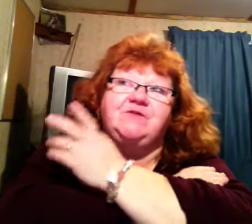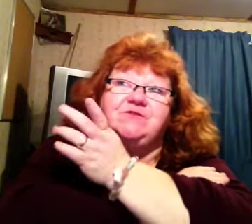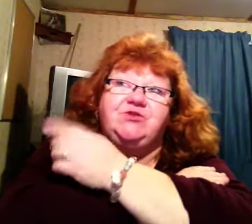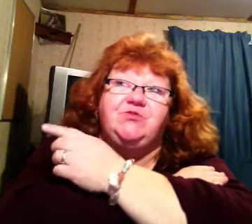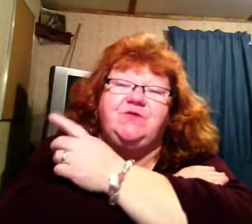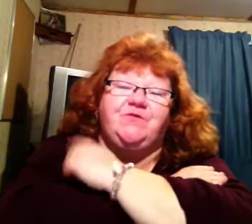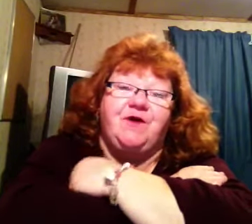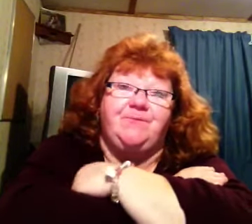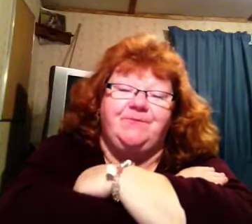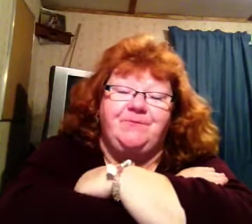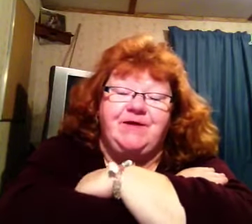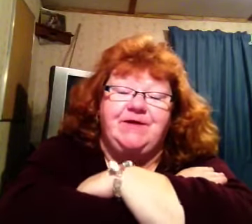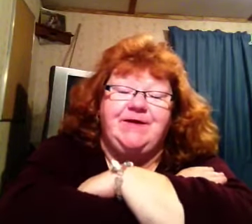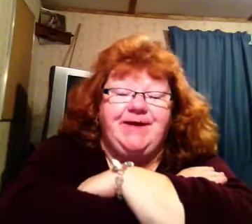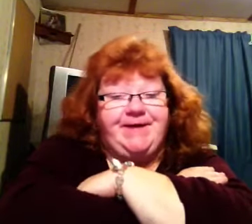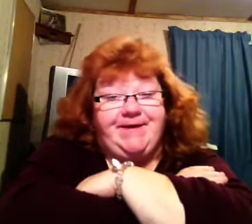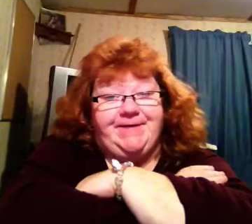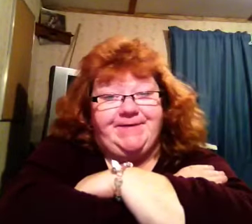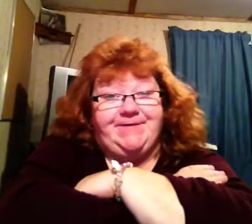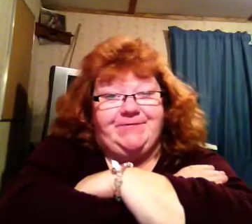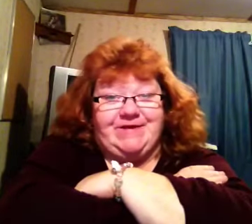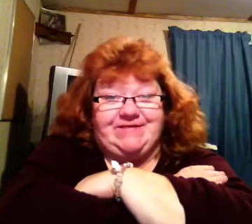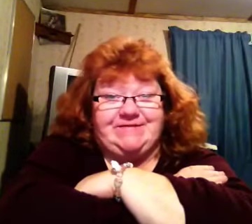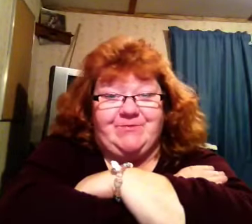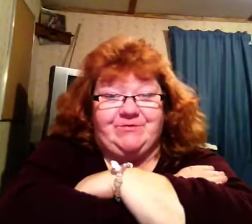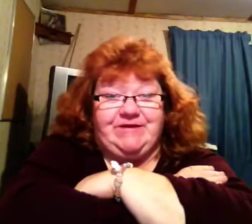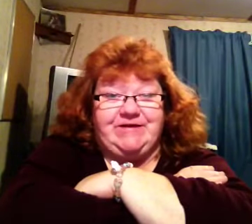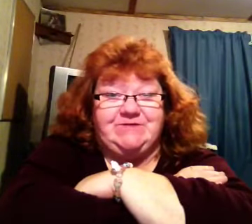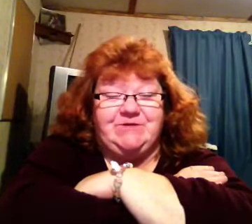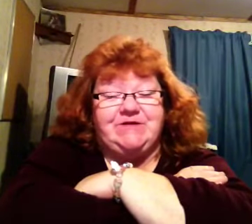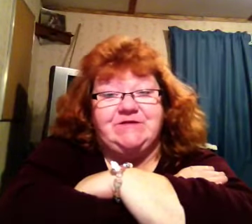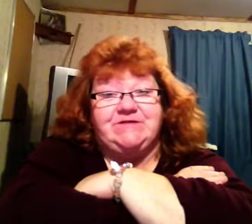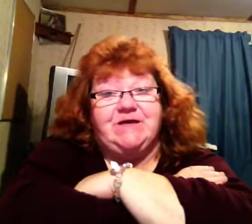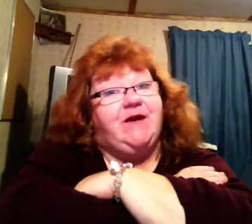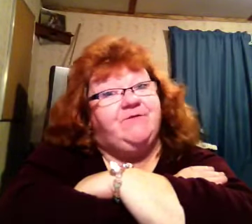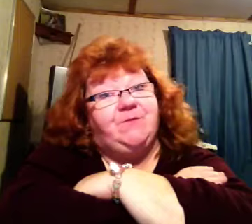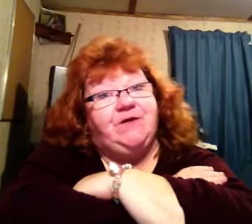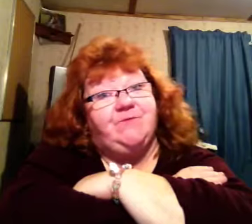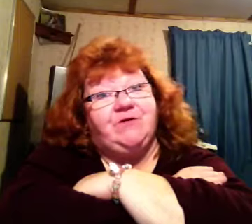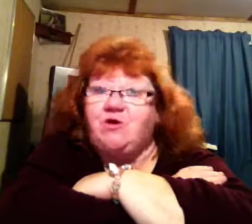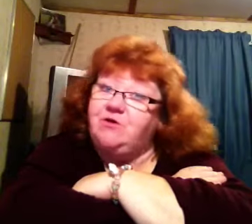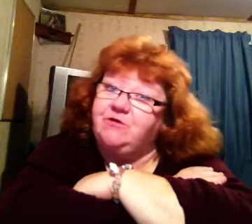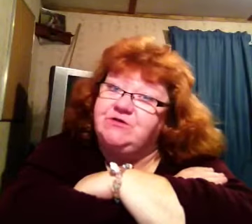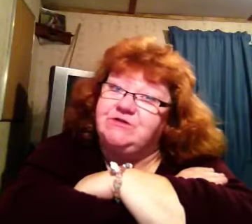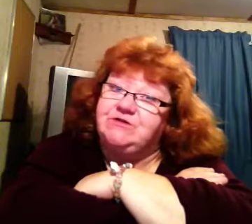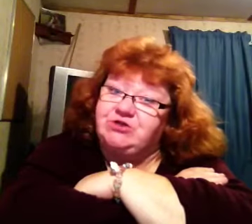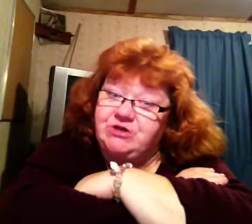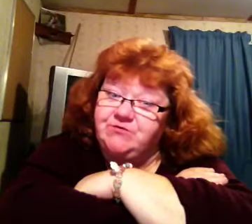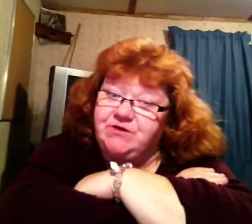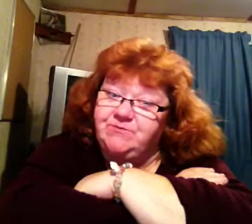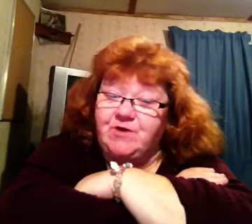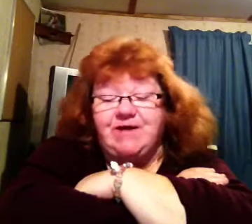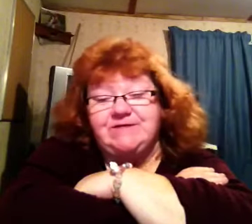to and from. for the last couple days because I have to pick up my daughter. She's in cheering practice